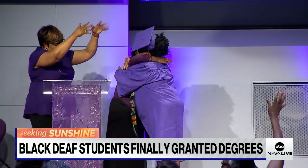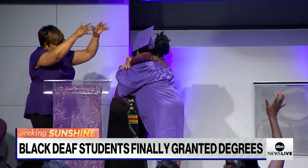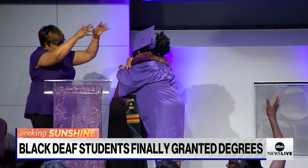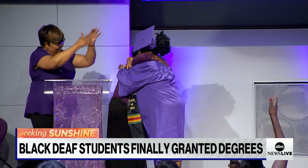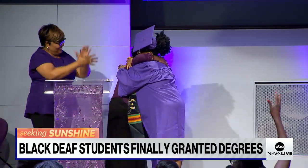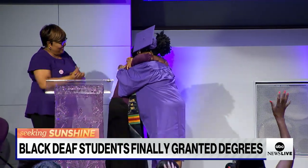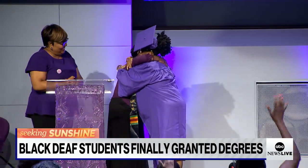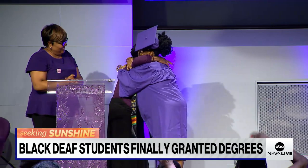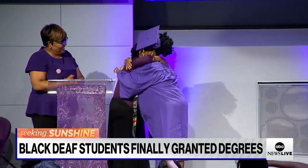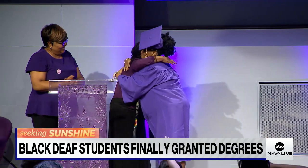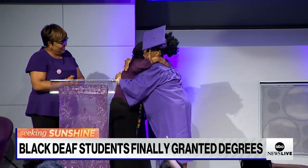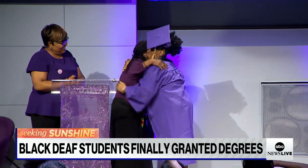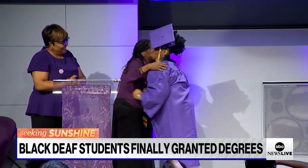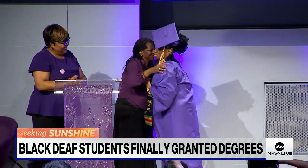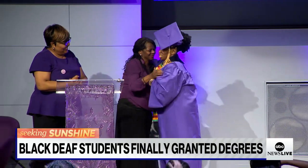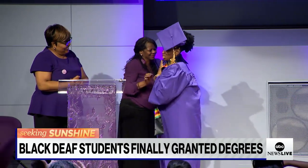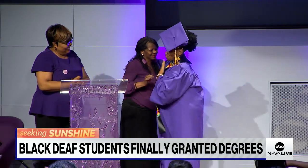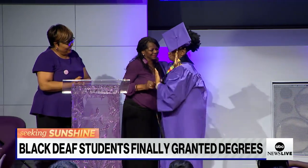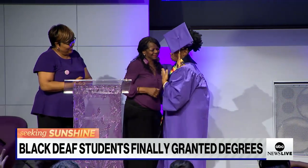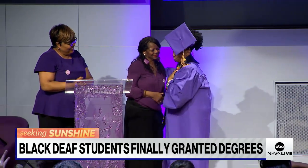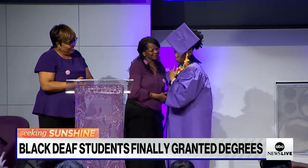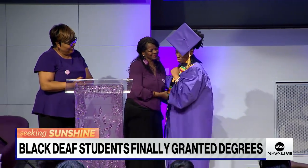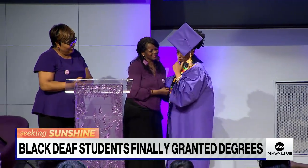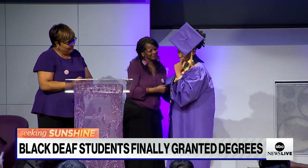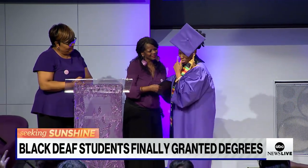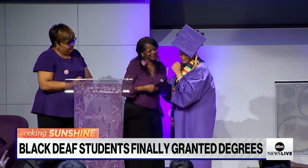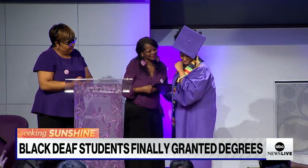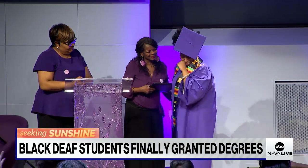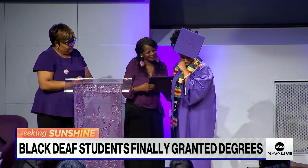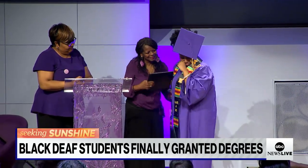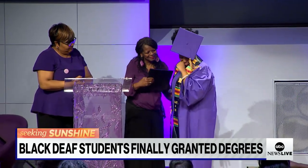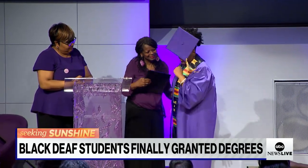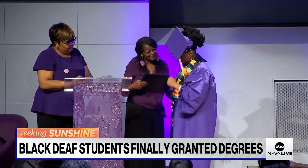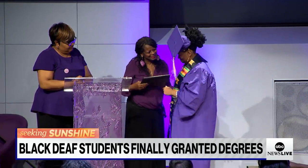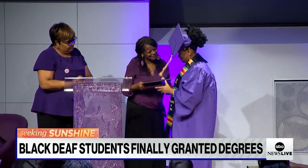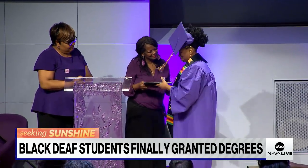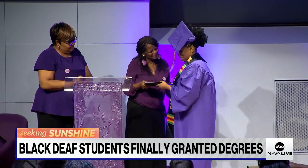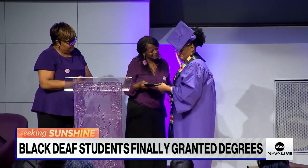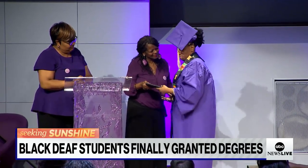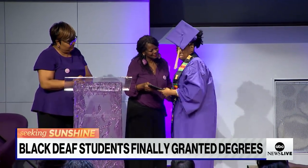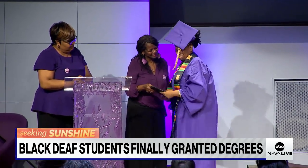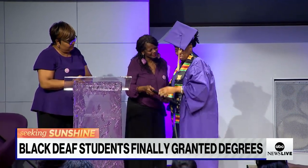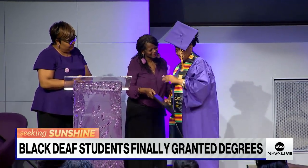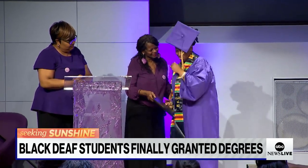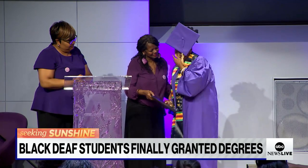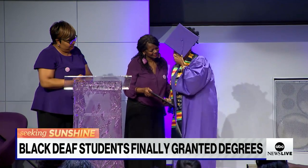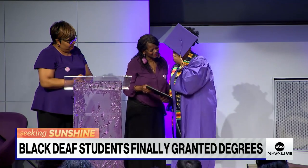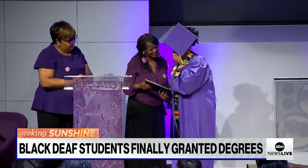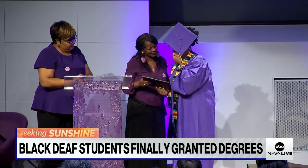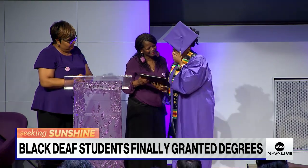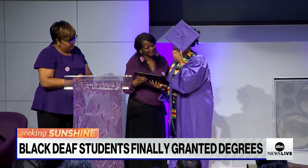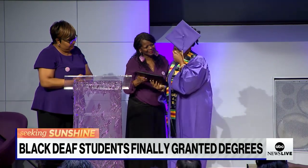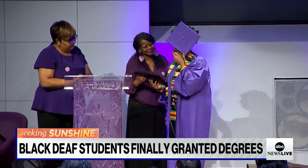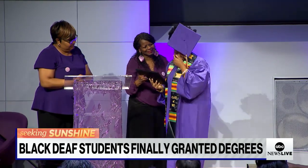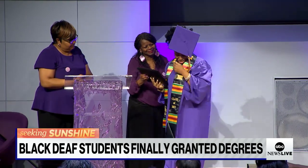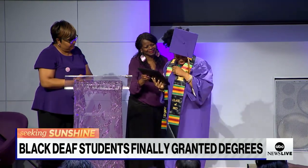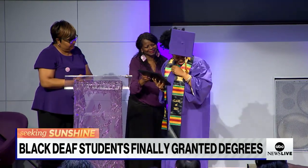we seek sunshine on the campus of Gallaudet where 23 black deaf students finally received their high school diplomas after a